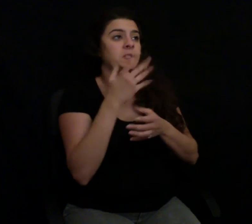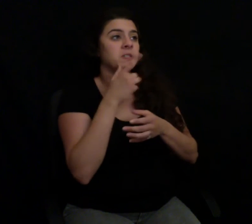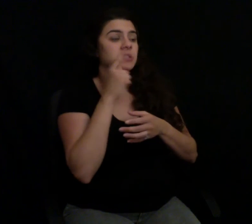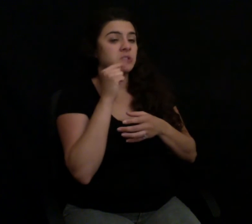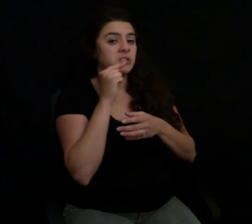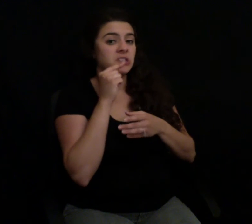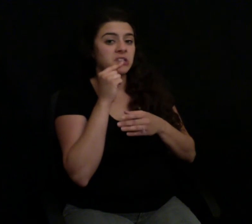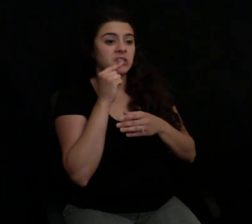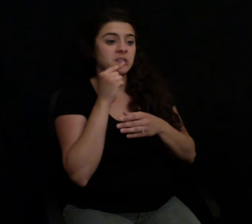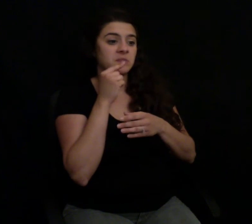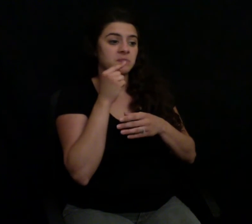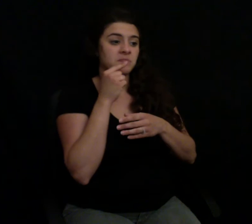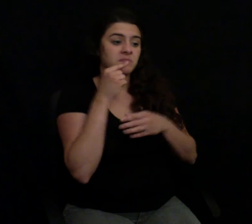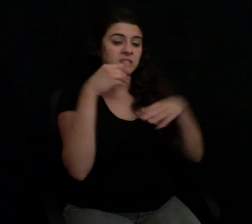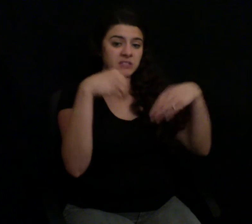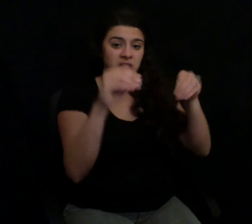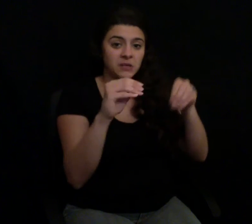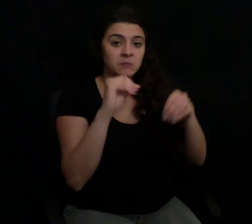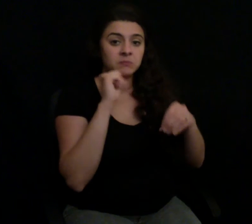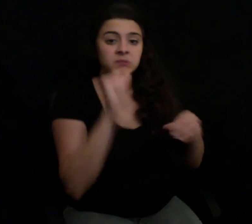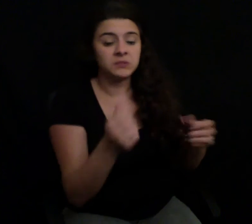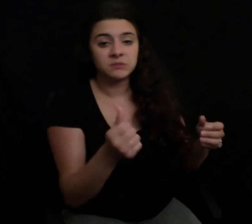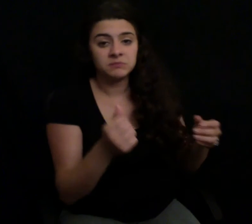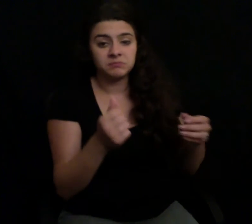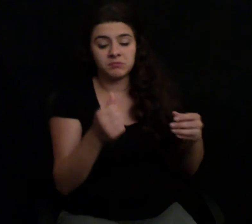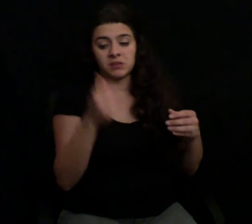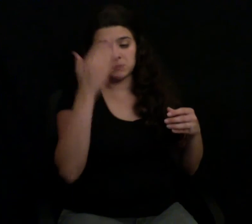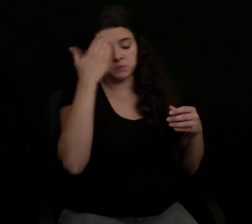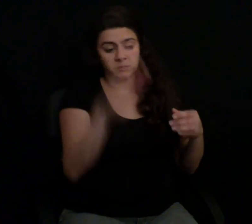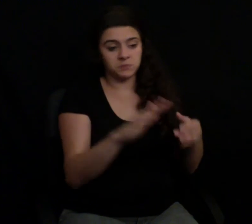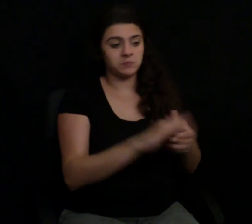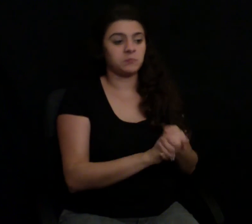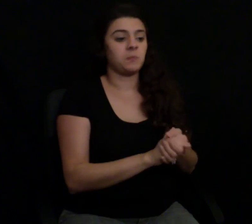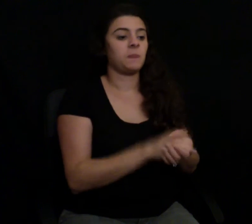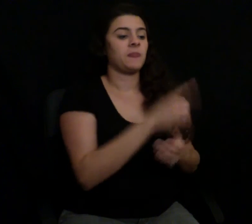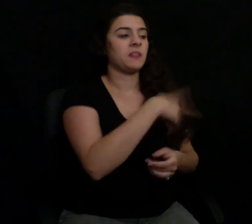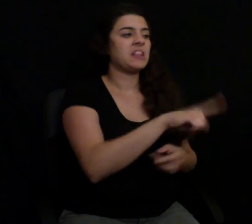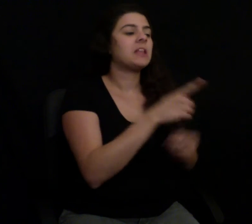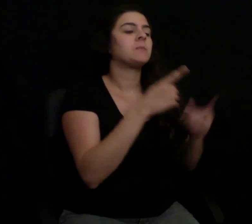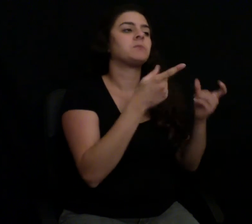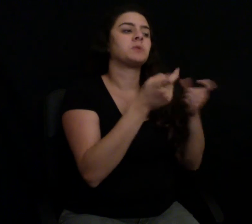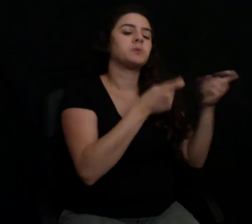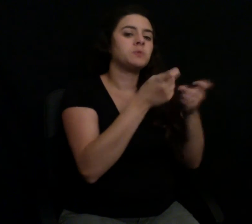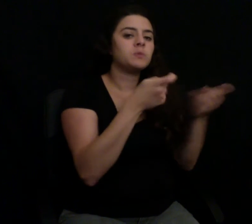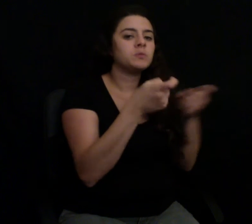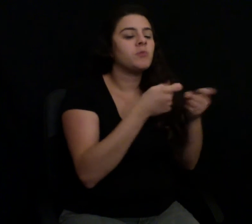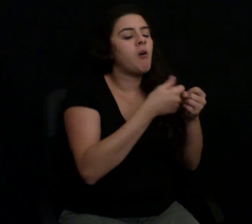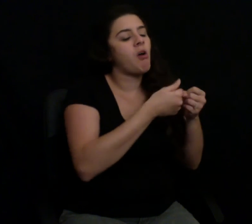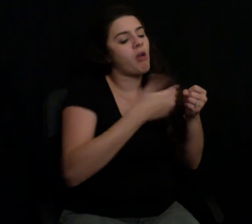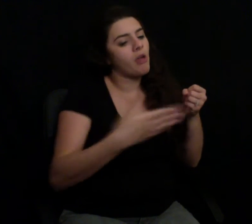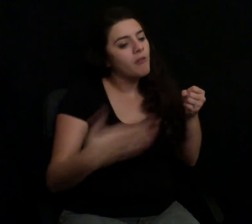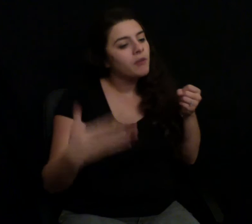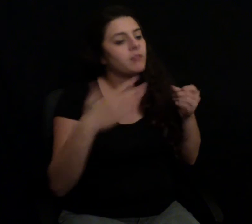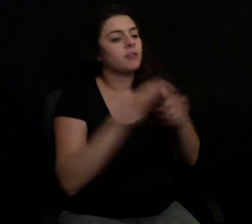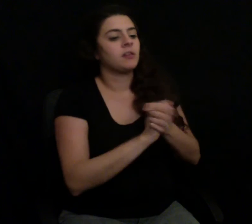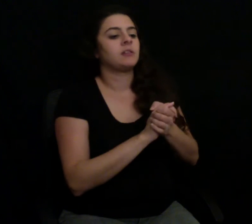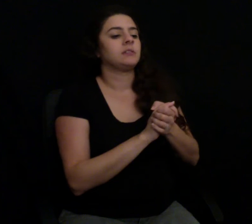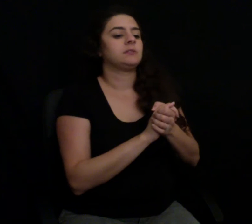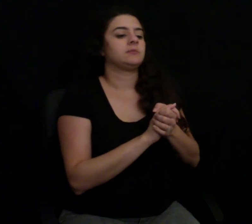easier than they can something overt, you know, that can be put in the press. But I can't say that they have or they haven't. And other than that performance improvement plan,